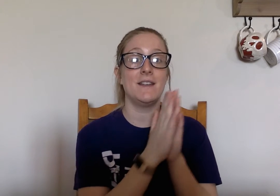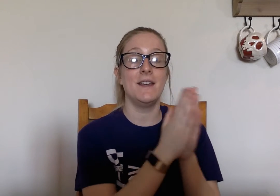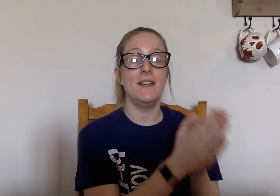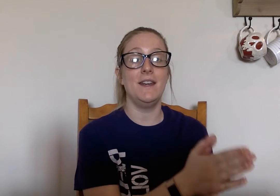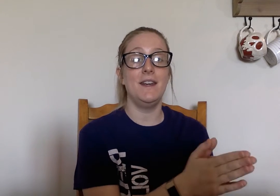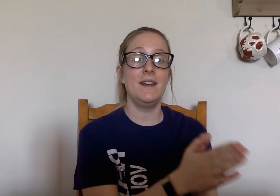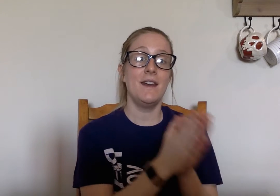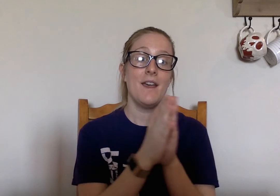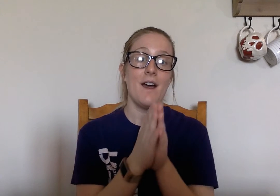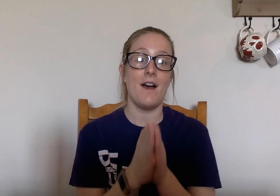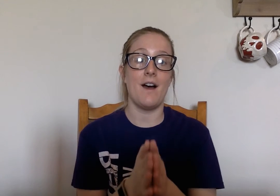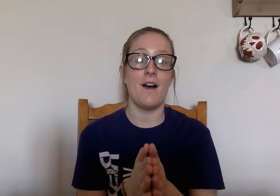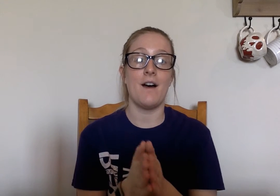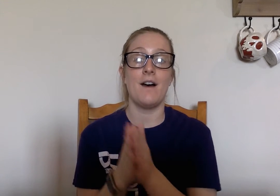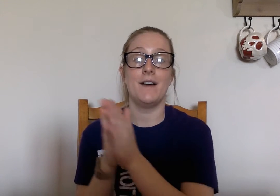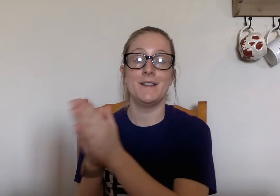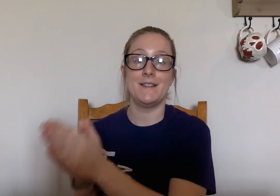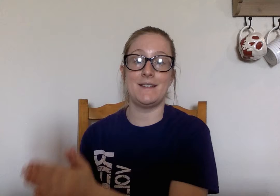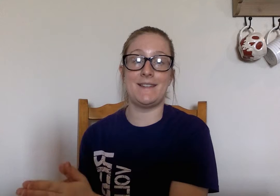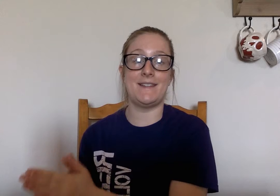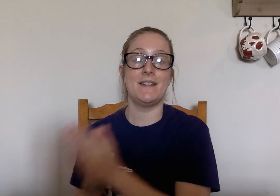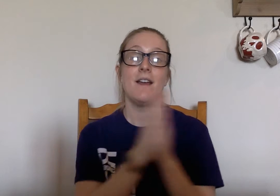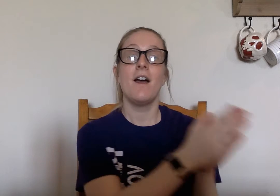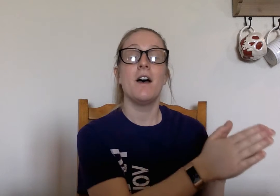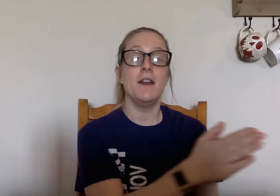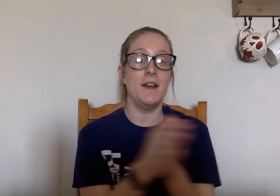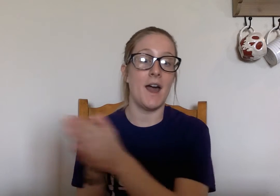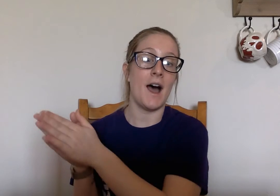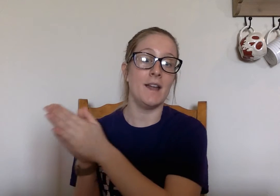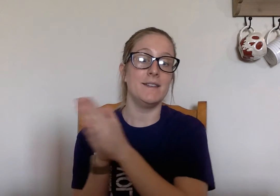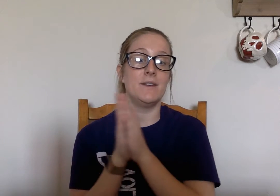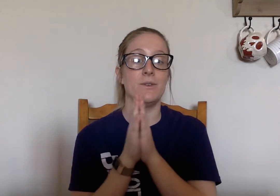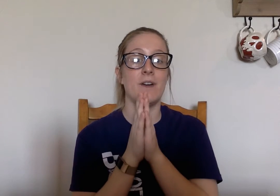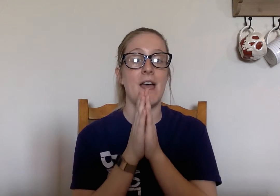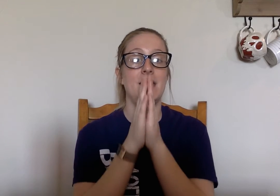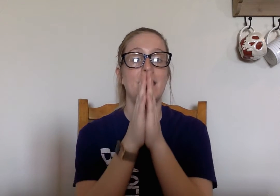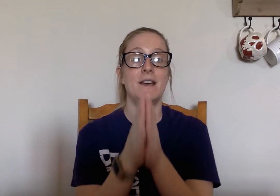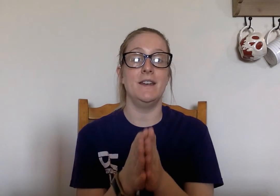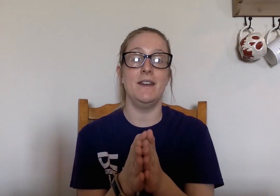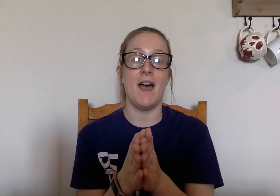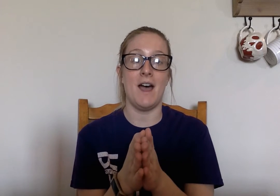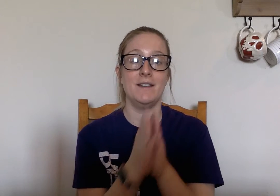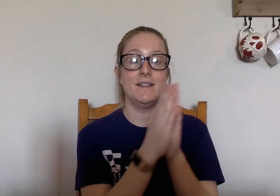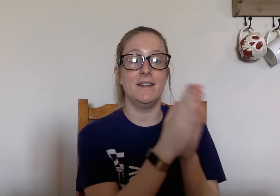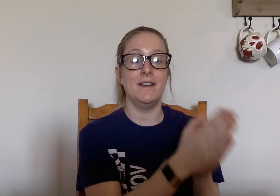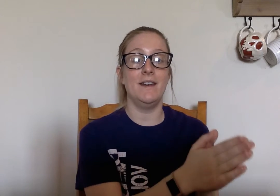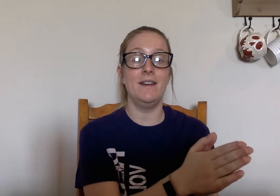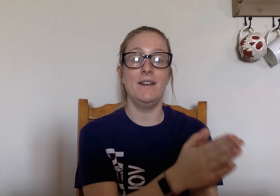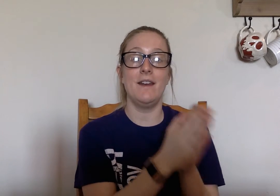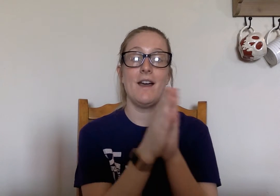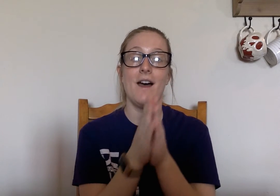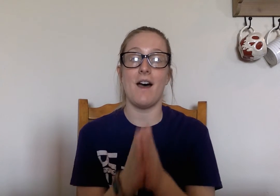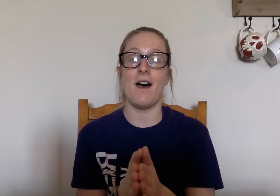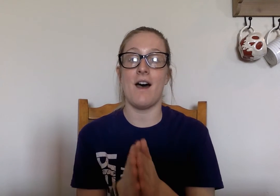hot hot hot not hot